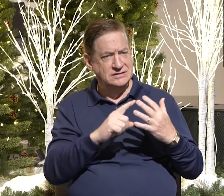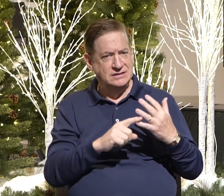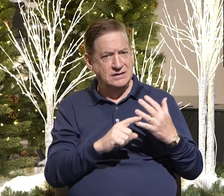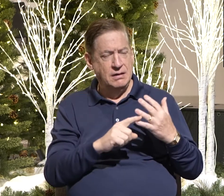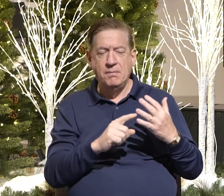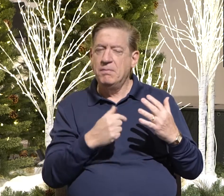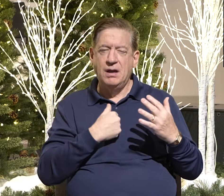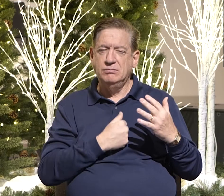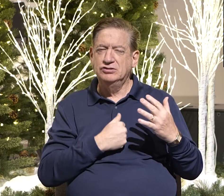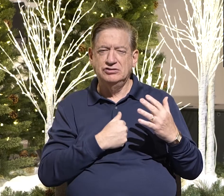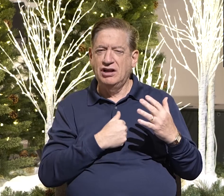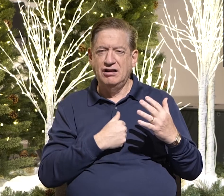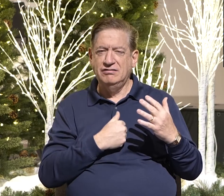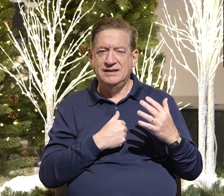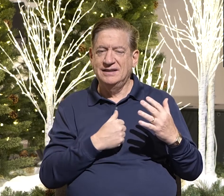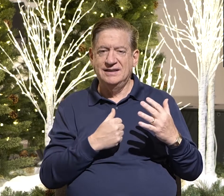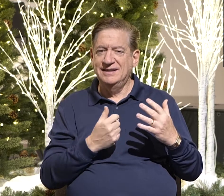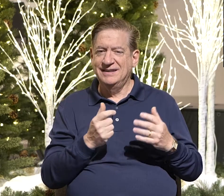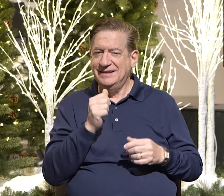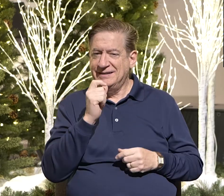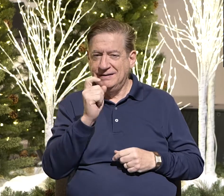I'm sorry, he didn't give you that choice.